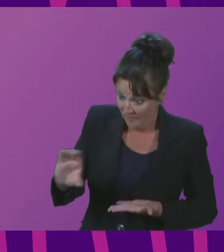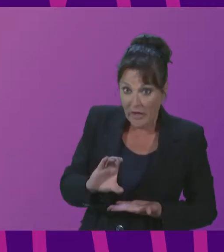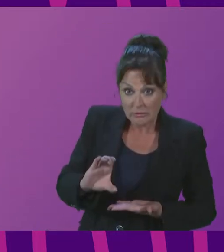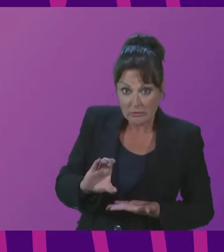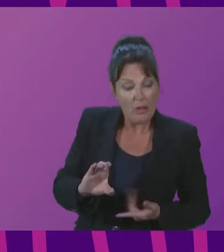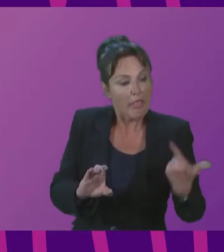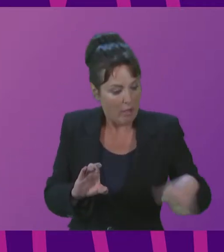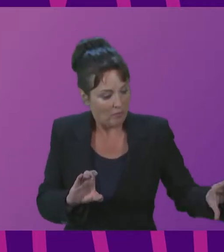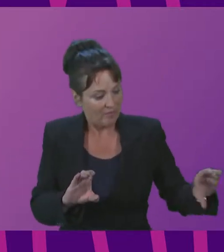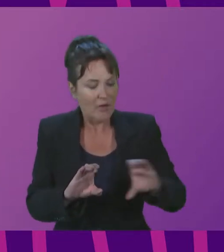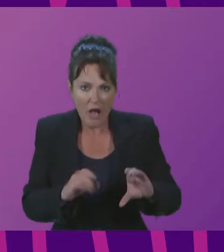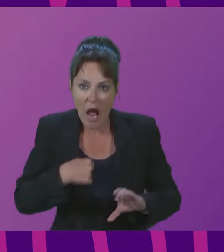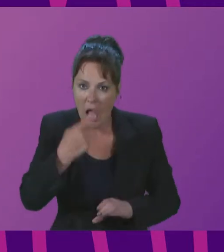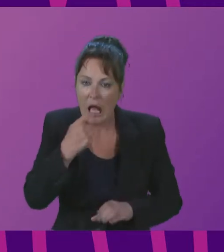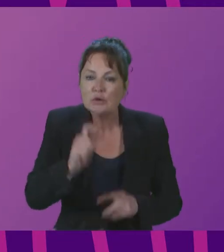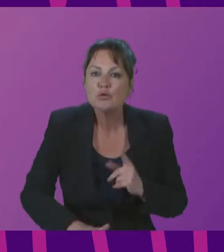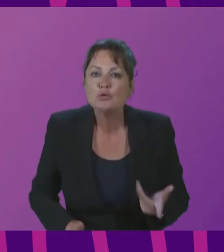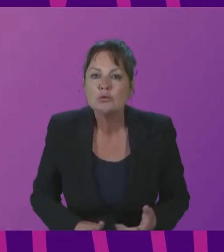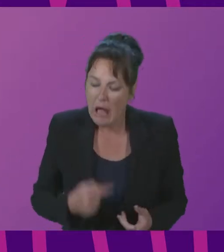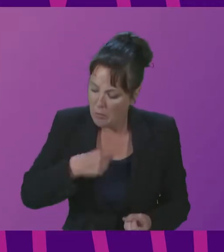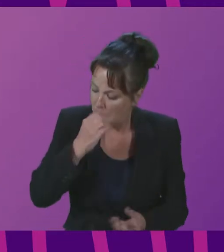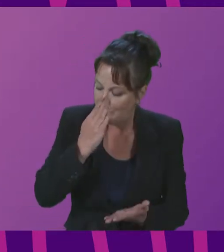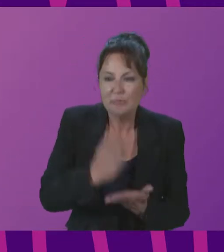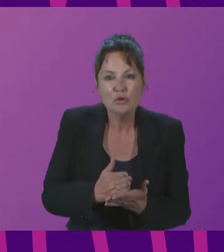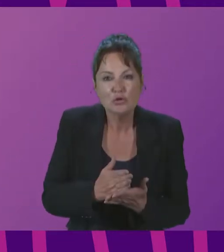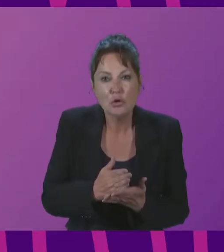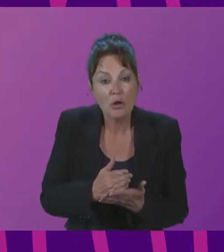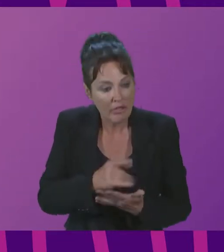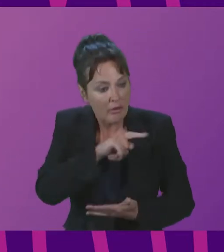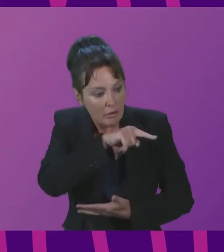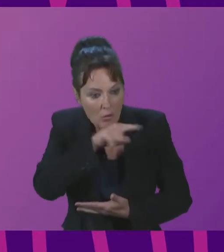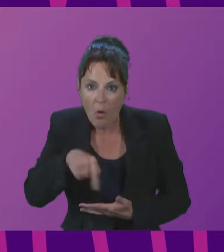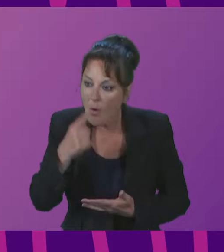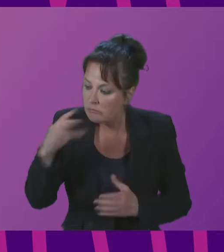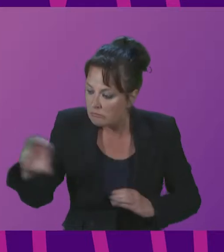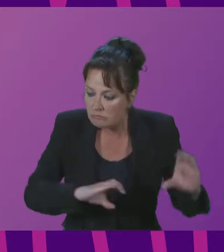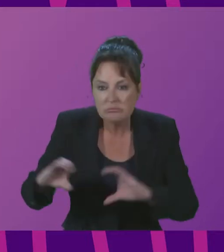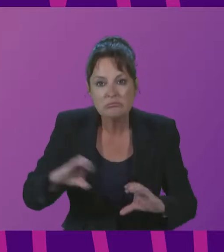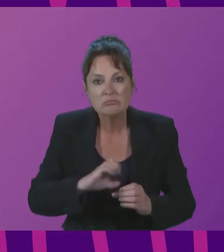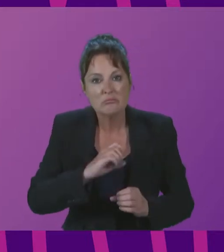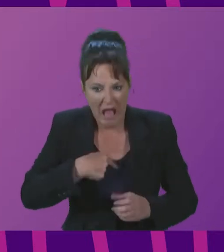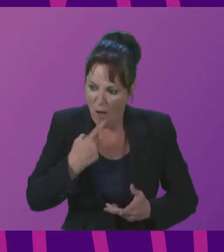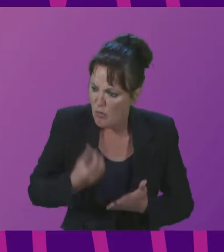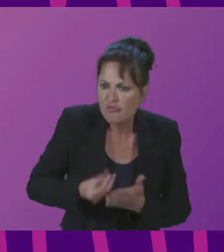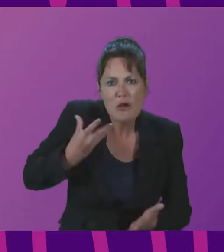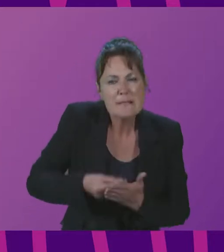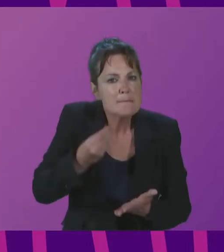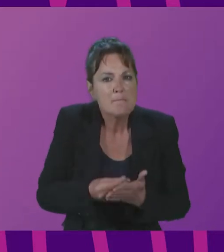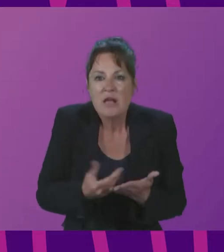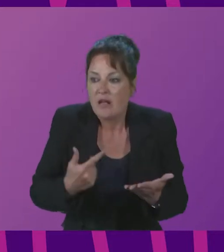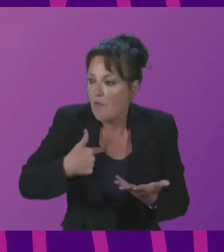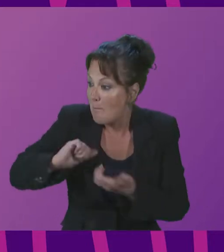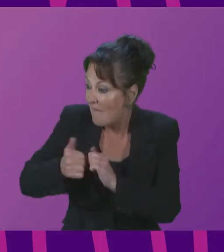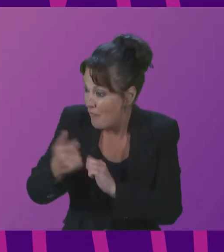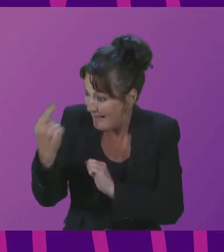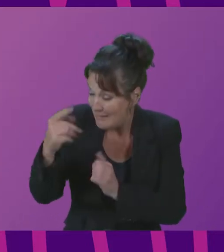this kind of gathering to happen because I'll ensure that it is affordable for all because I will raise the money from some of my